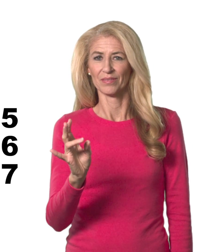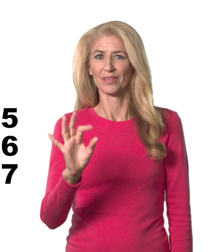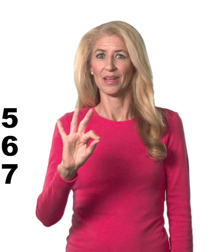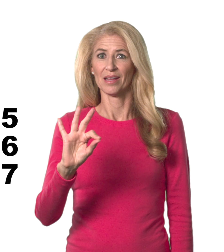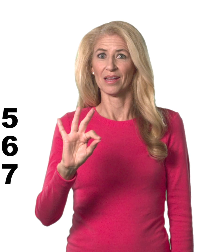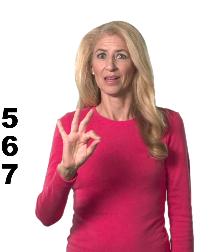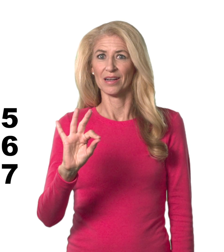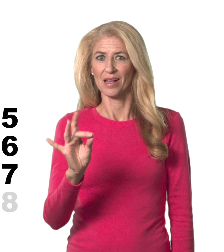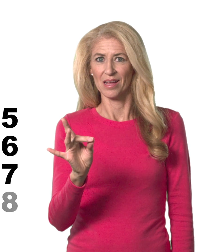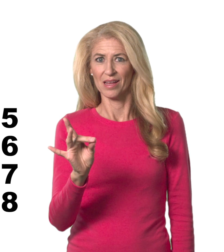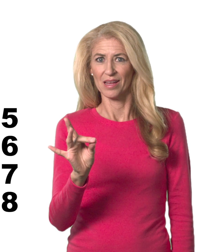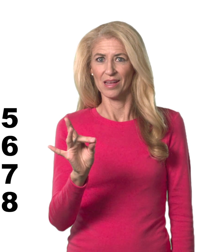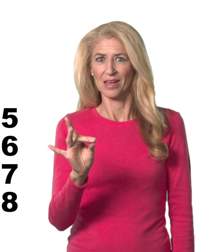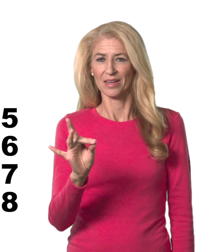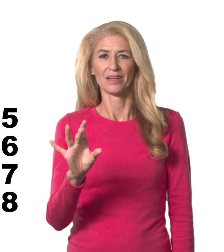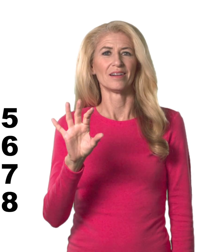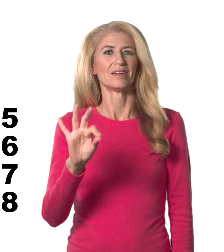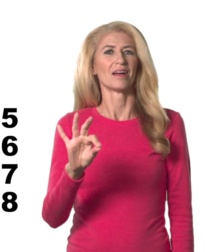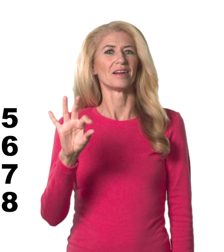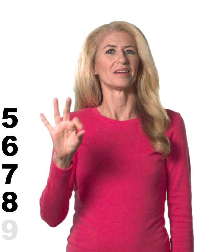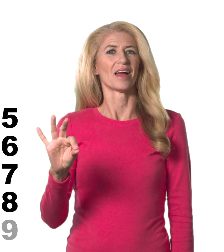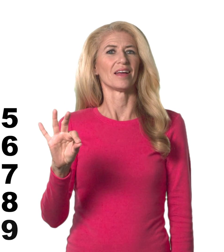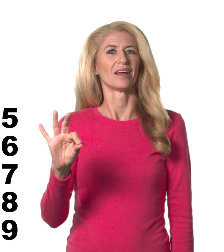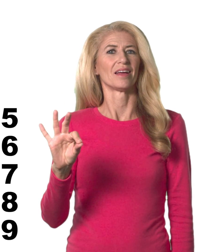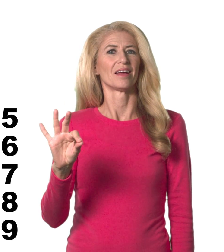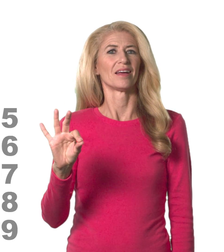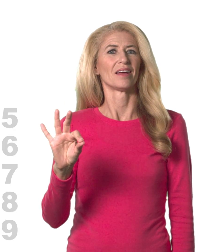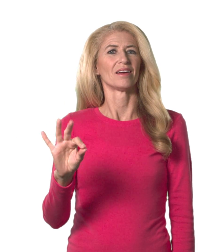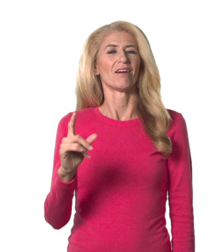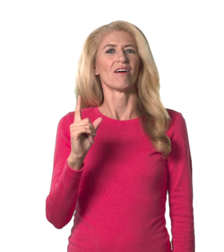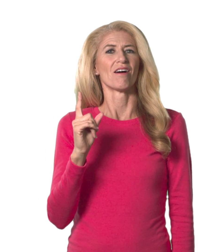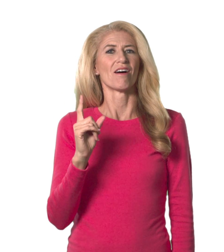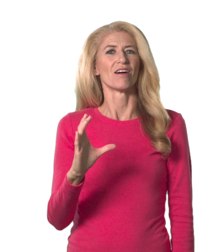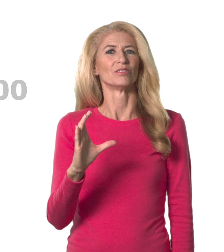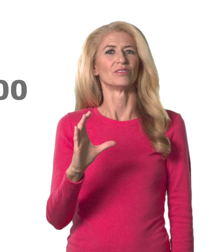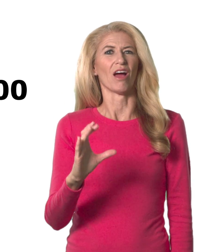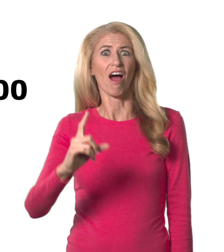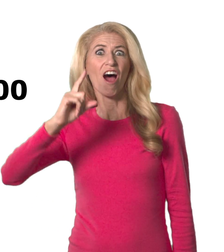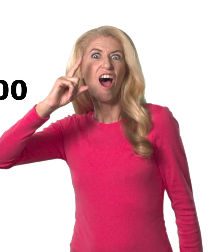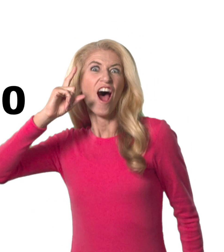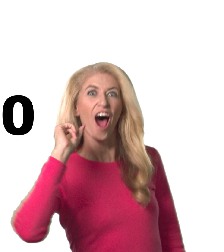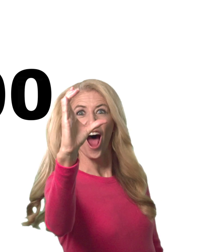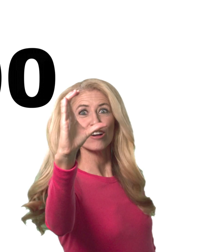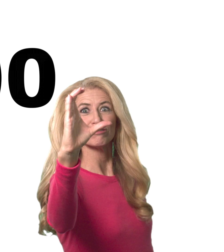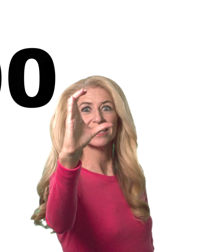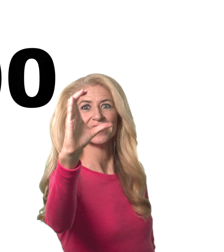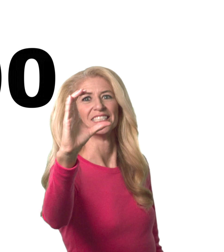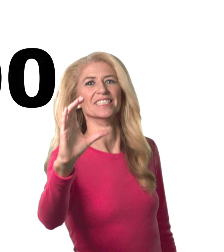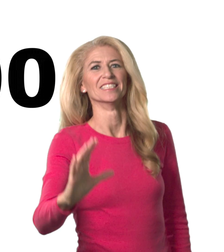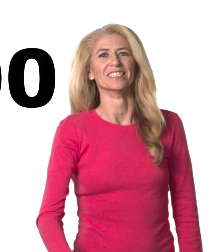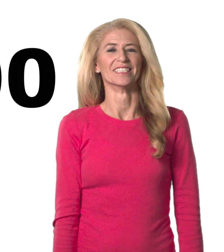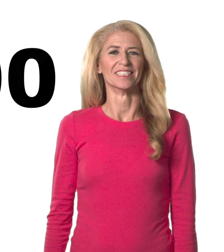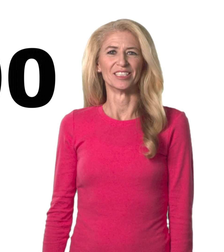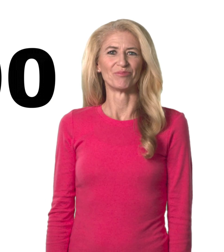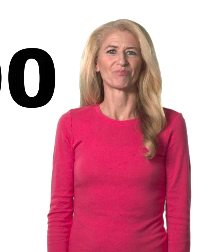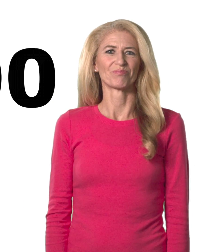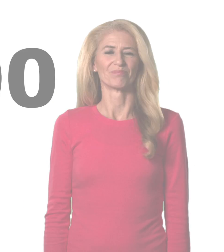98, 99, 100. 100! 100! 100! 100! 100! 100! 100! 100! 100!